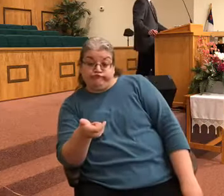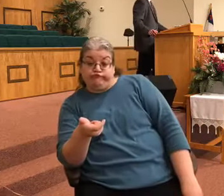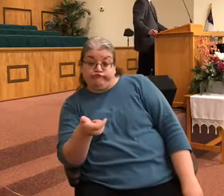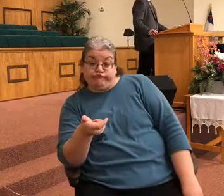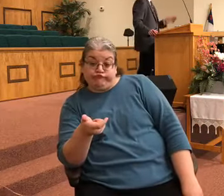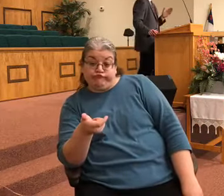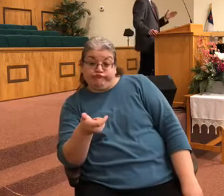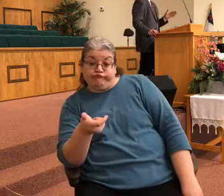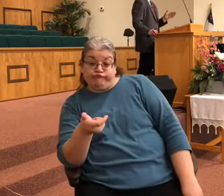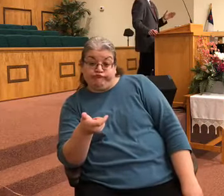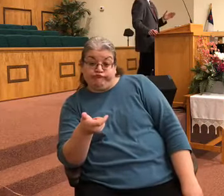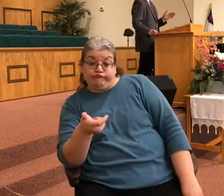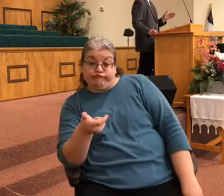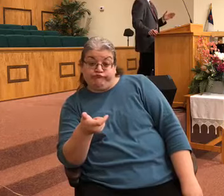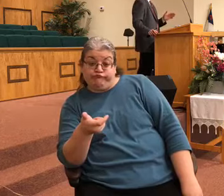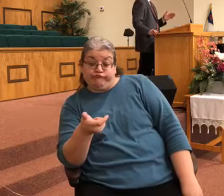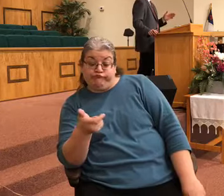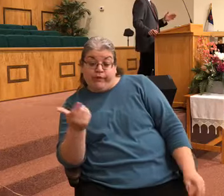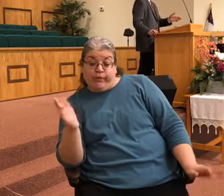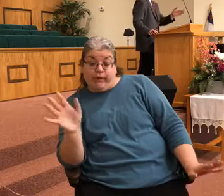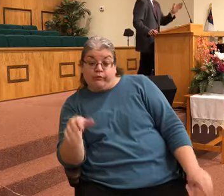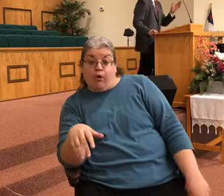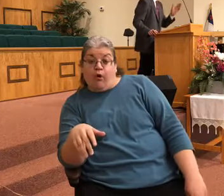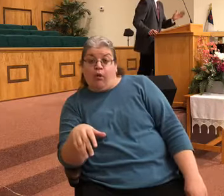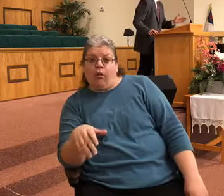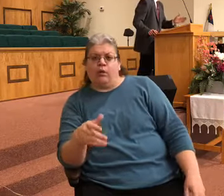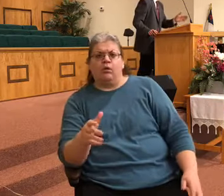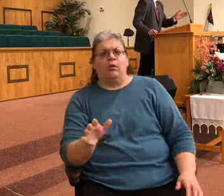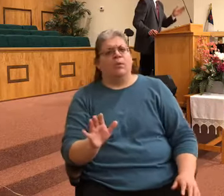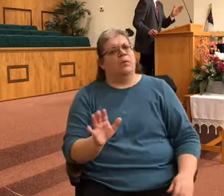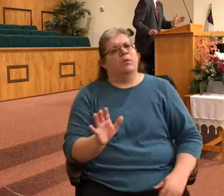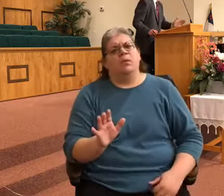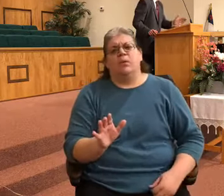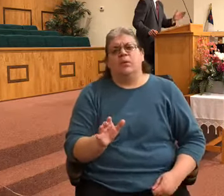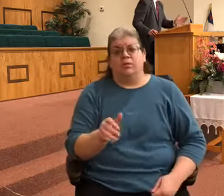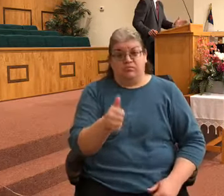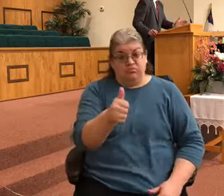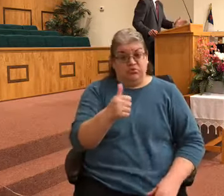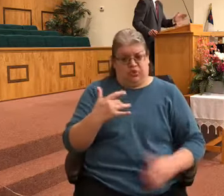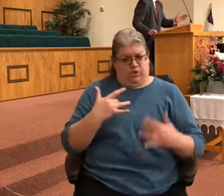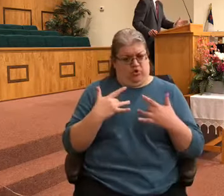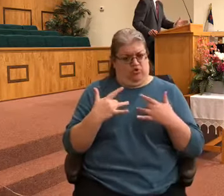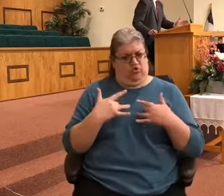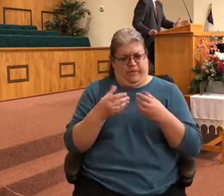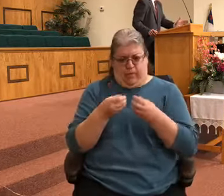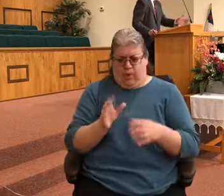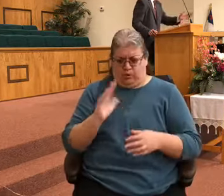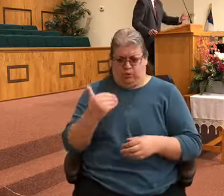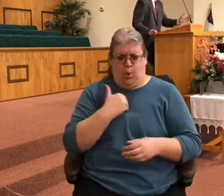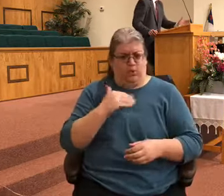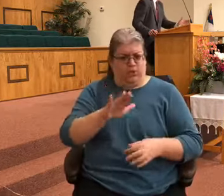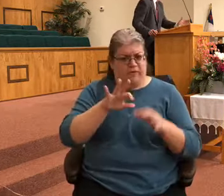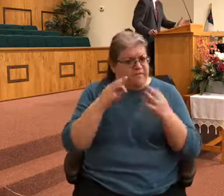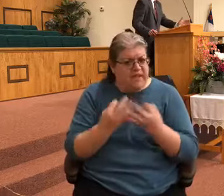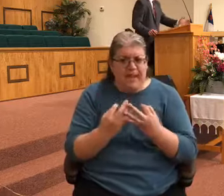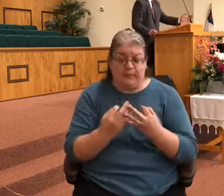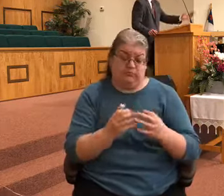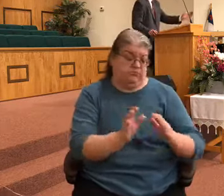I'm here to tell you if you have any concern for the lost souls in your family whether they be children whether they be